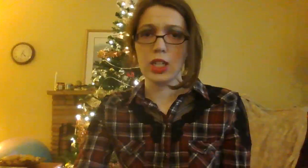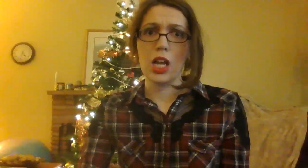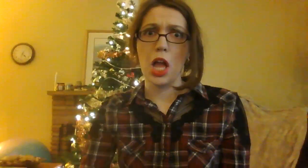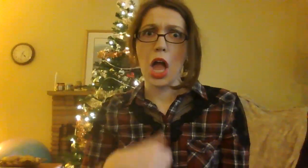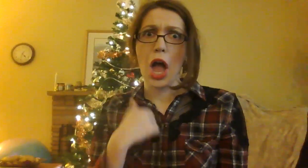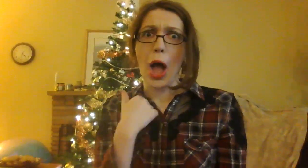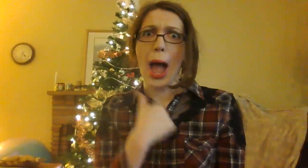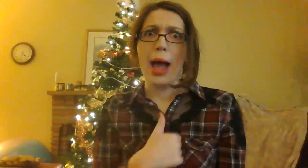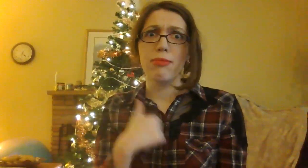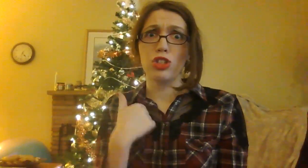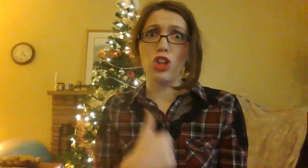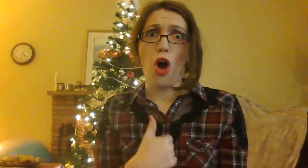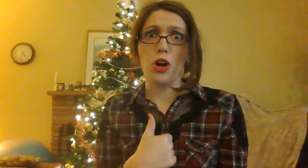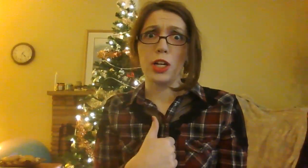Summary